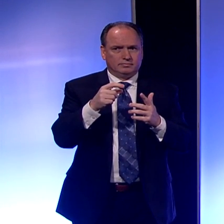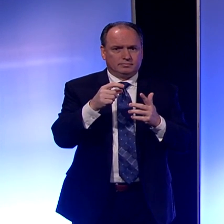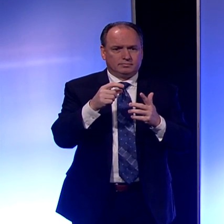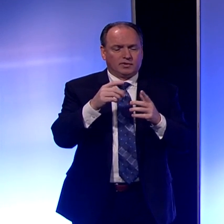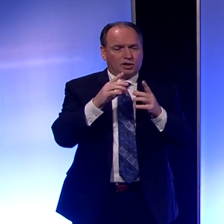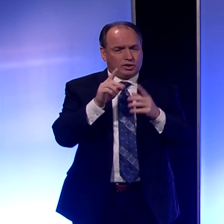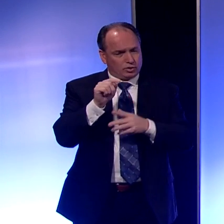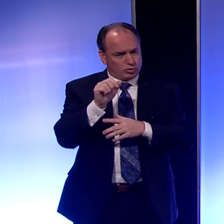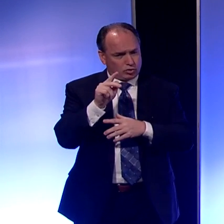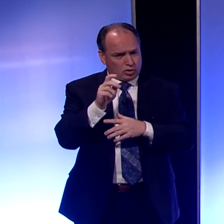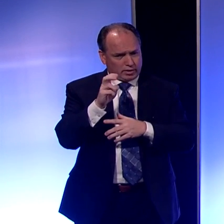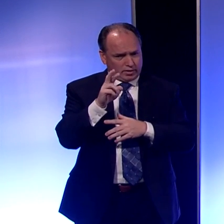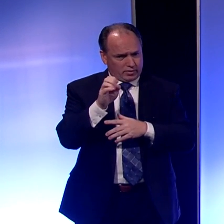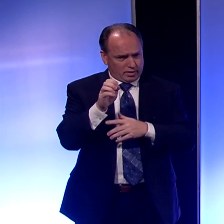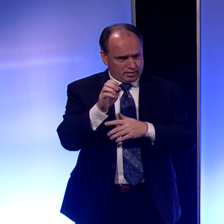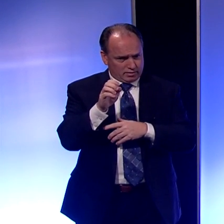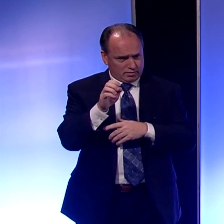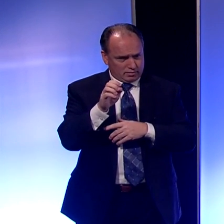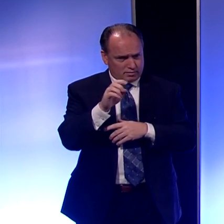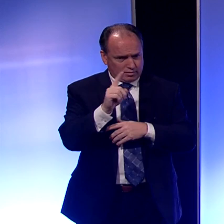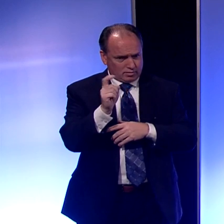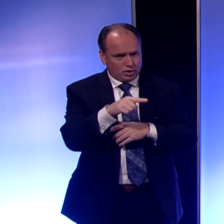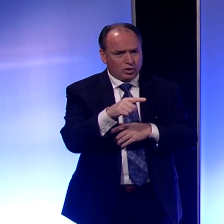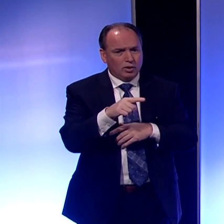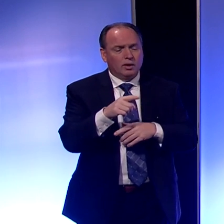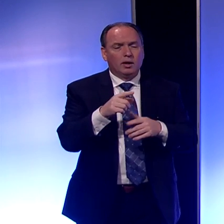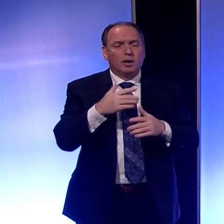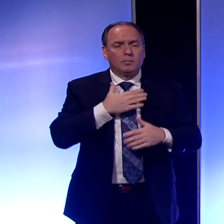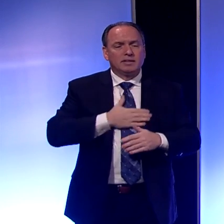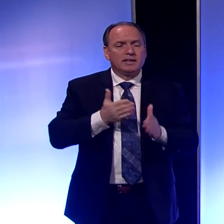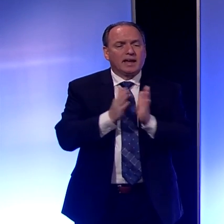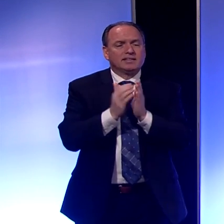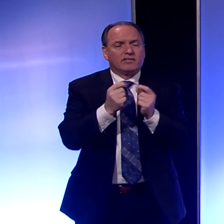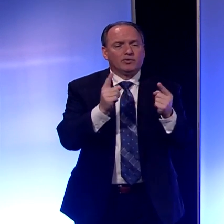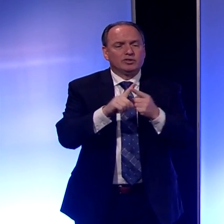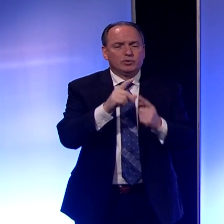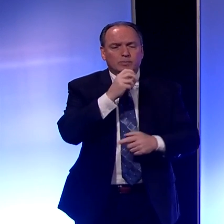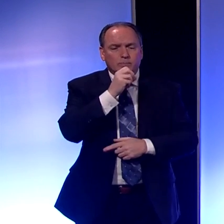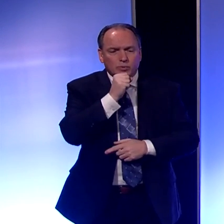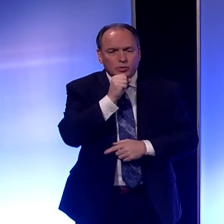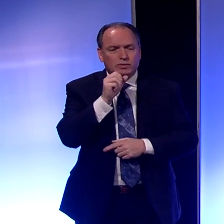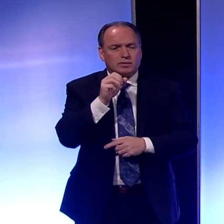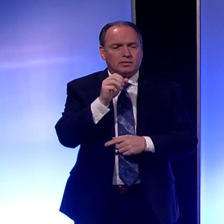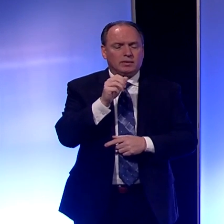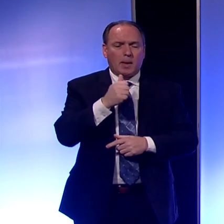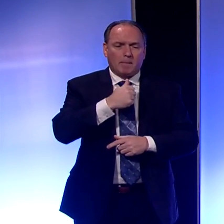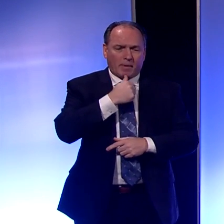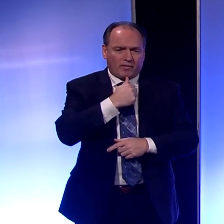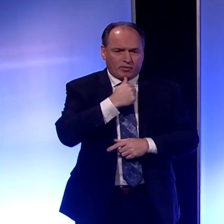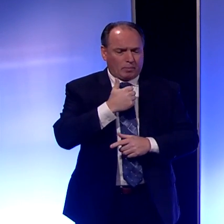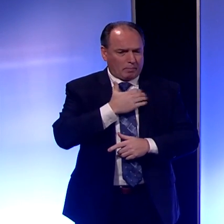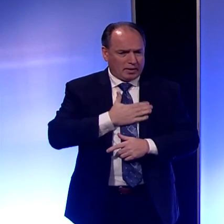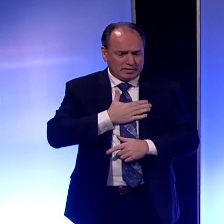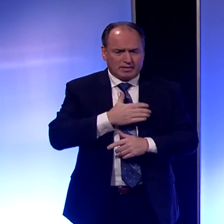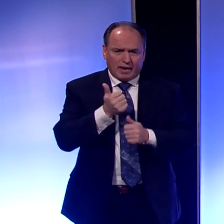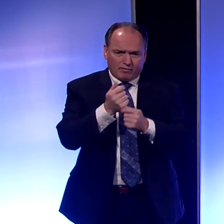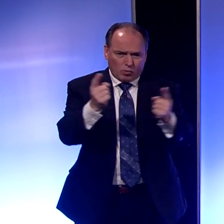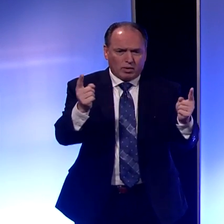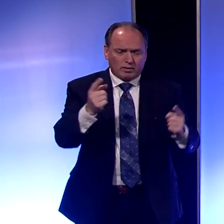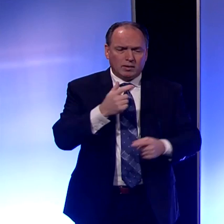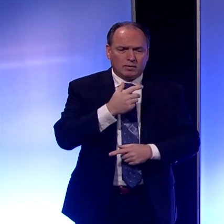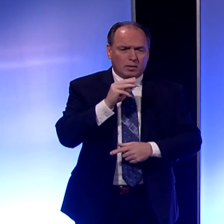Talk Erie? You need to ask everybody to mute their mics. I need every media outlet out there to please